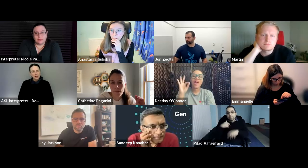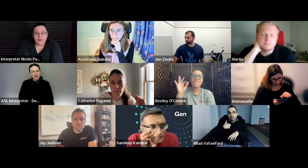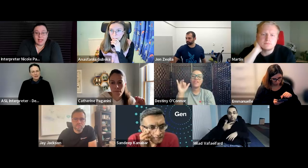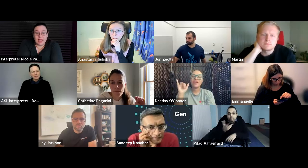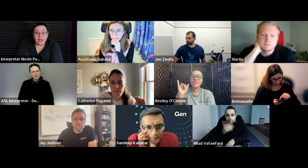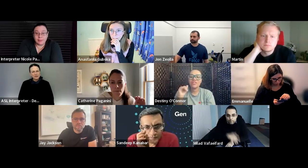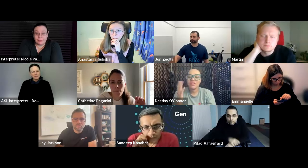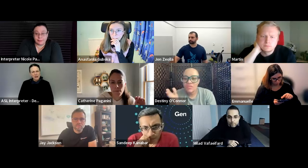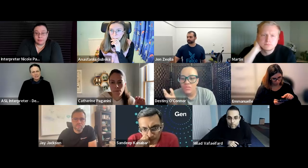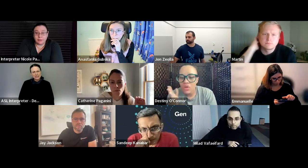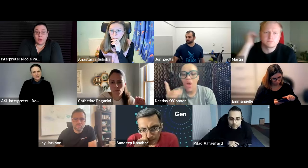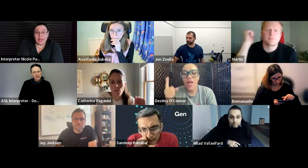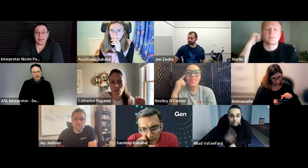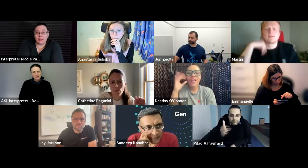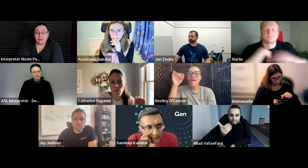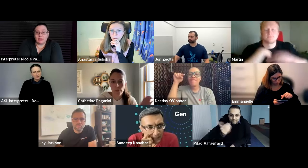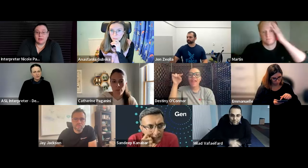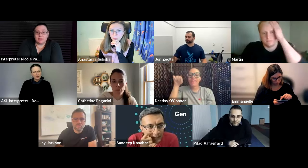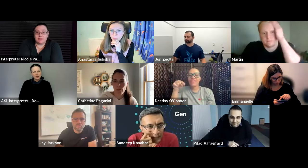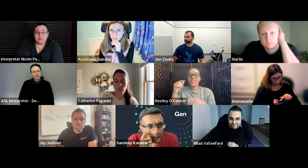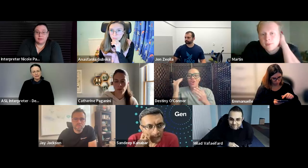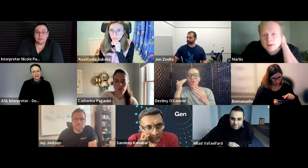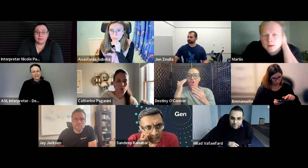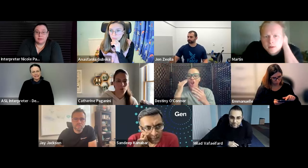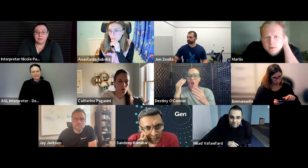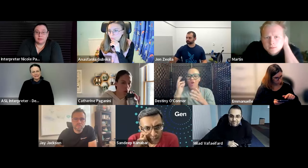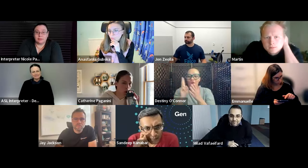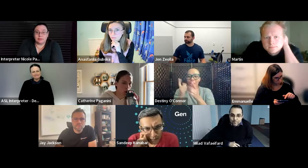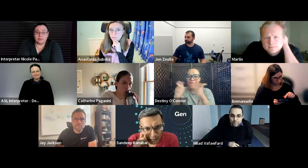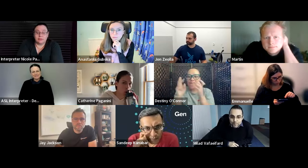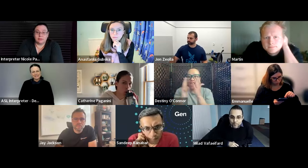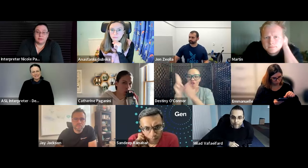i yeah i was thinking of like